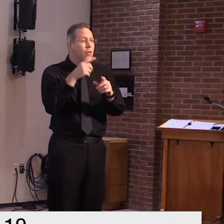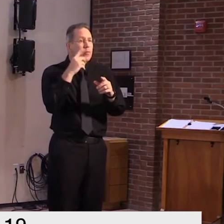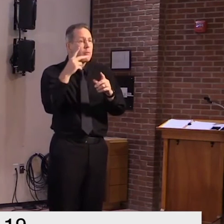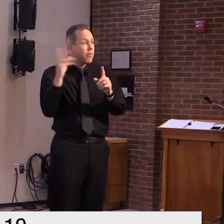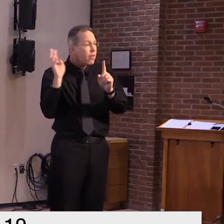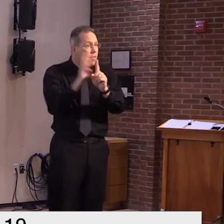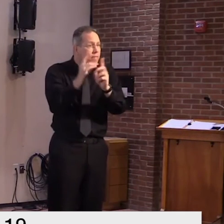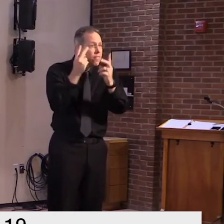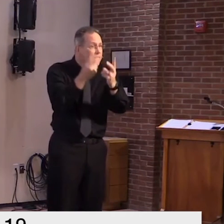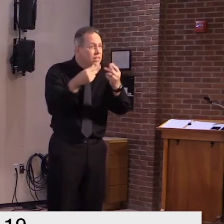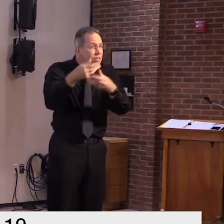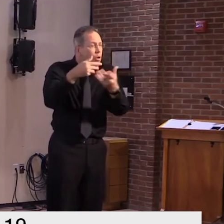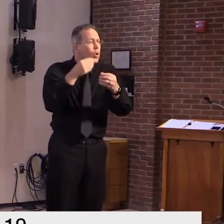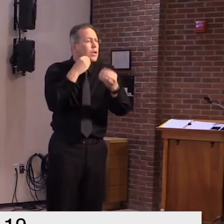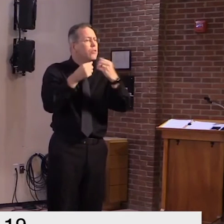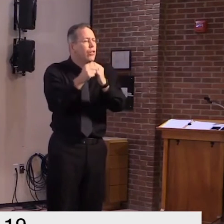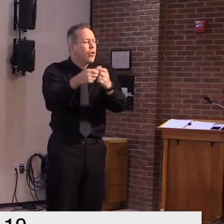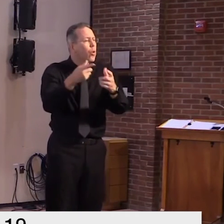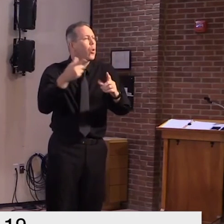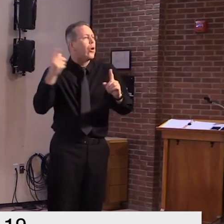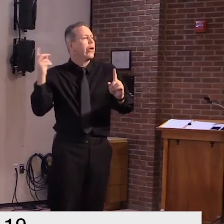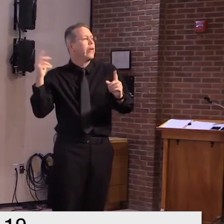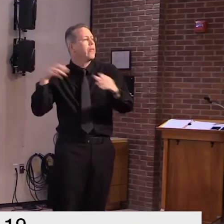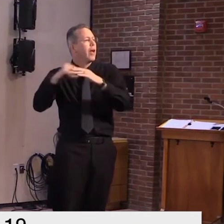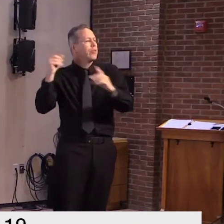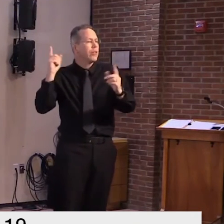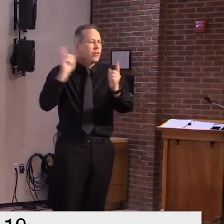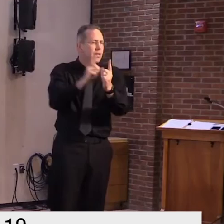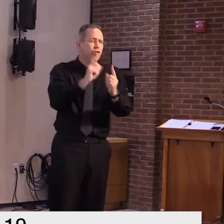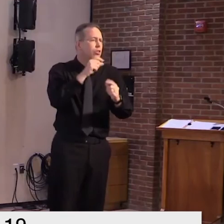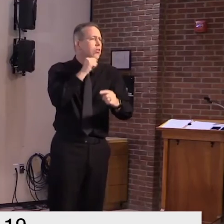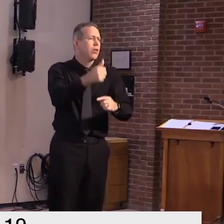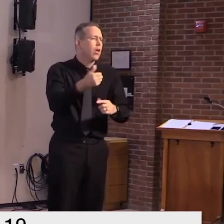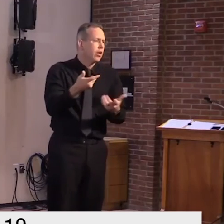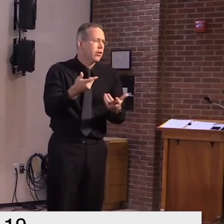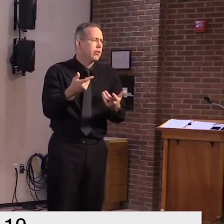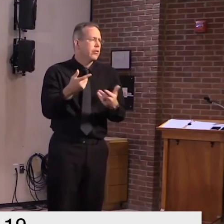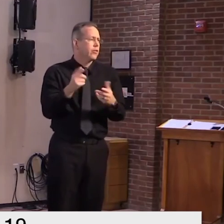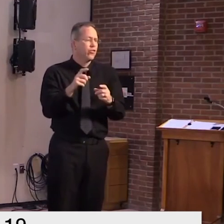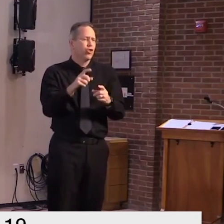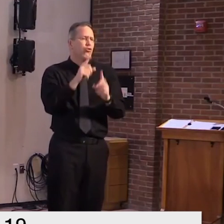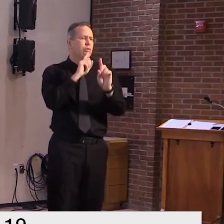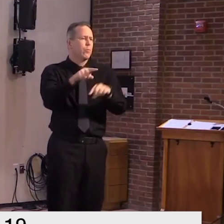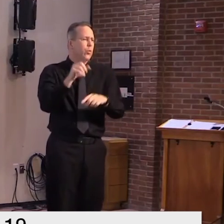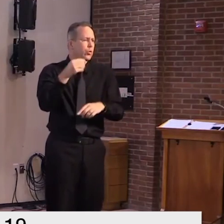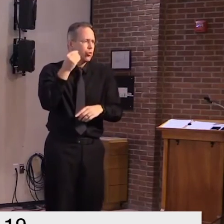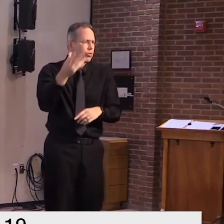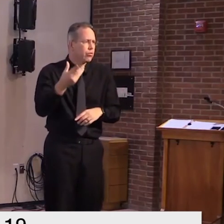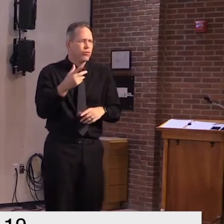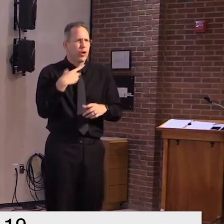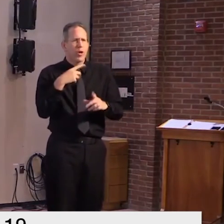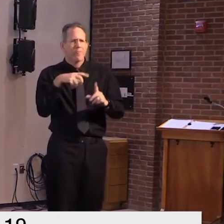thank you greg the county courier